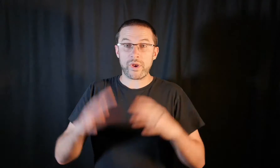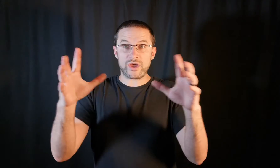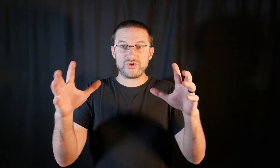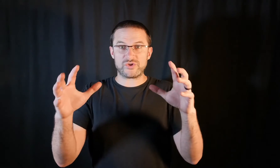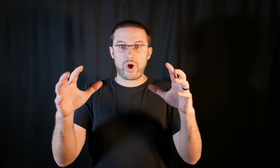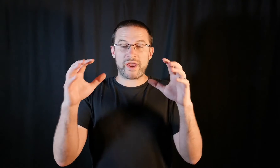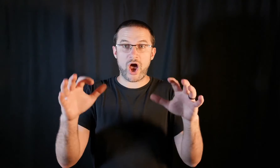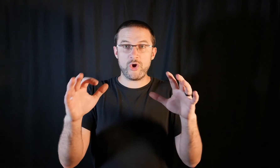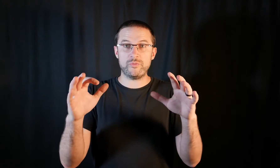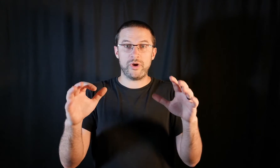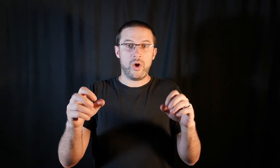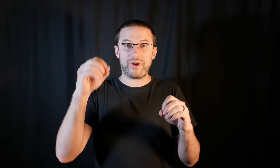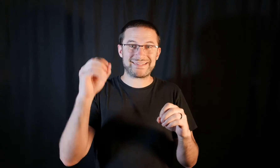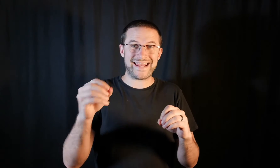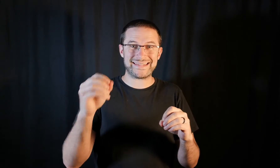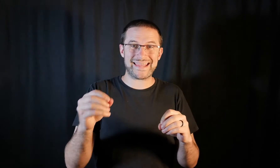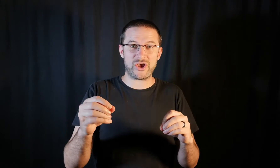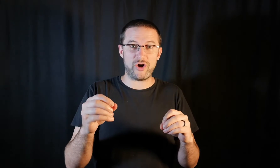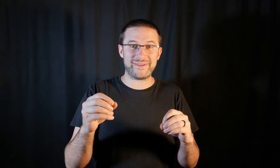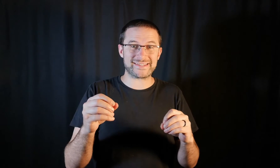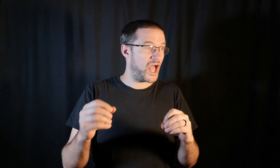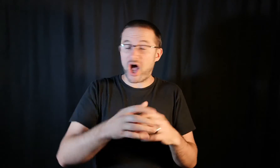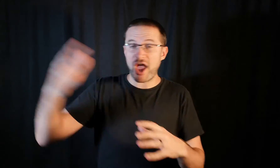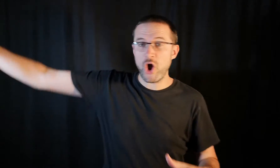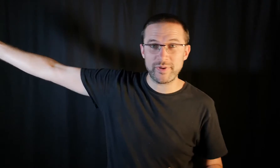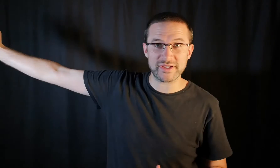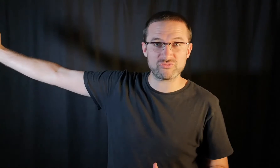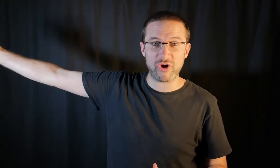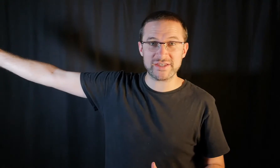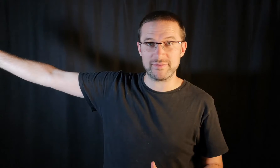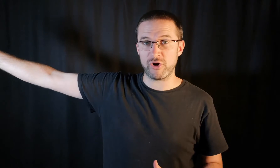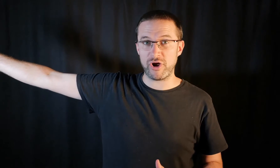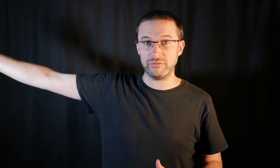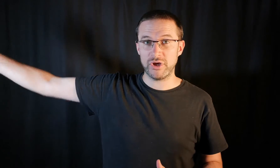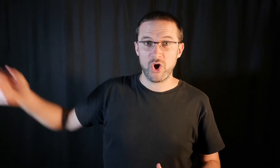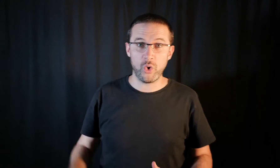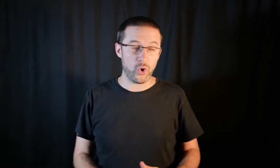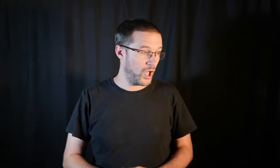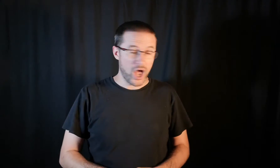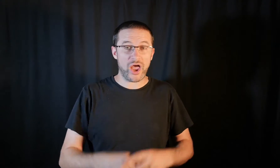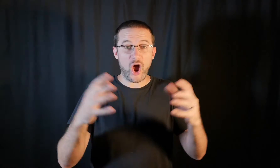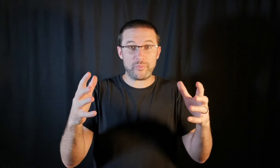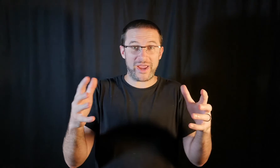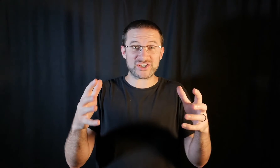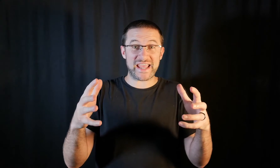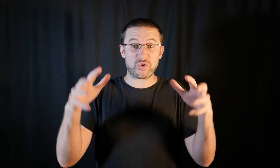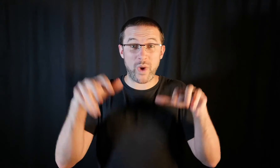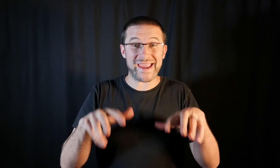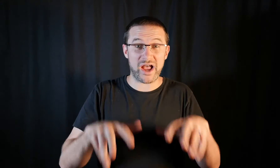When I use the word hope what I tend to think of is I hope it doesn't rain tomorrow or I hope I actually get to wake up